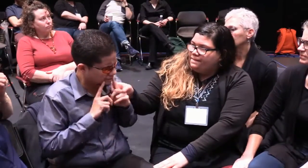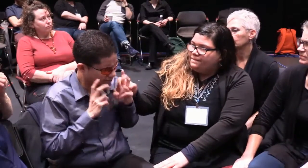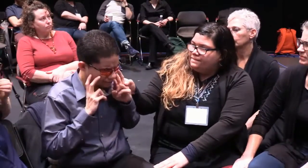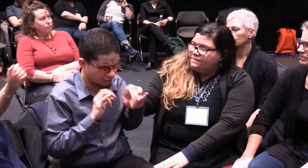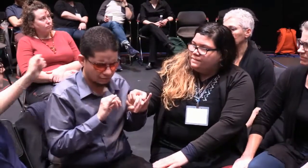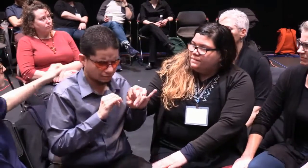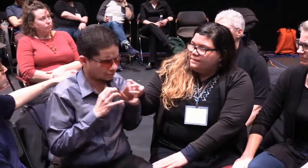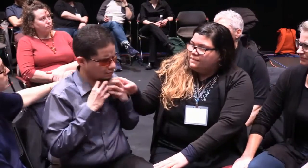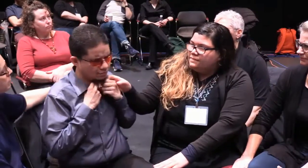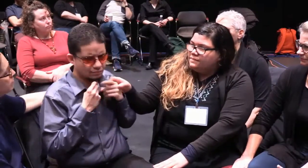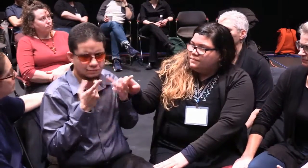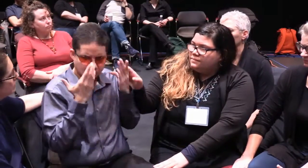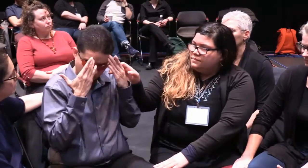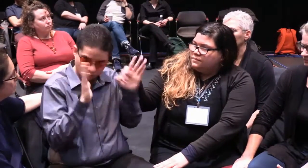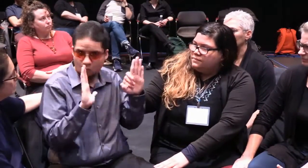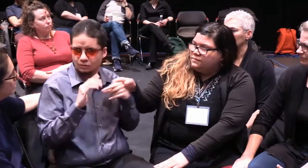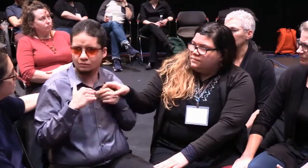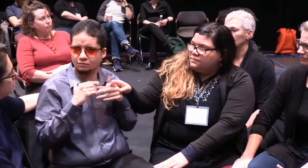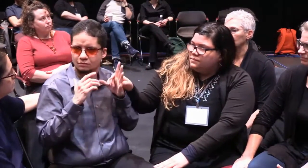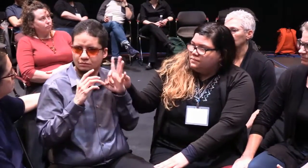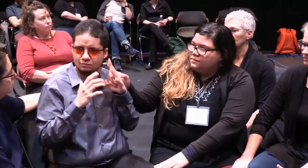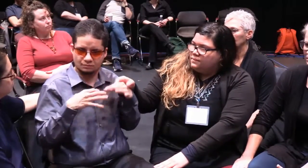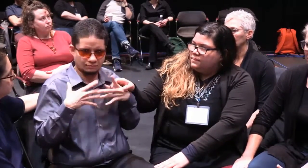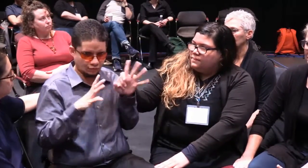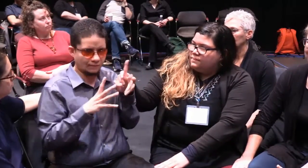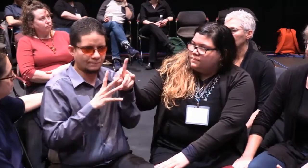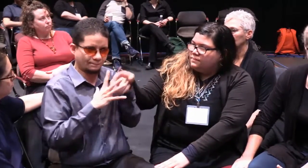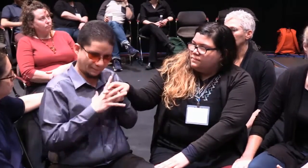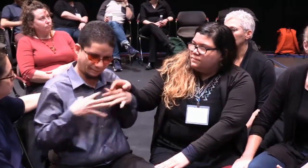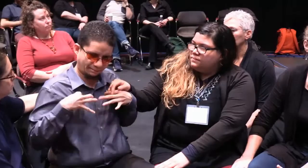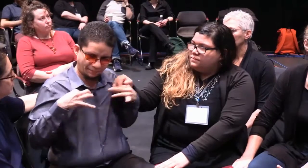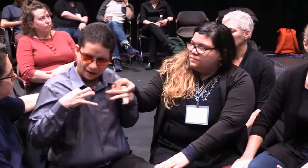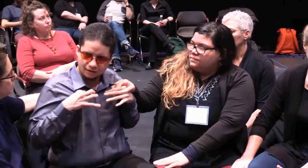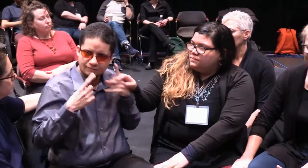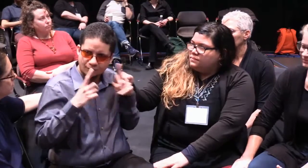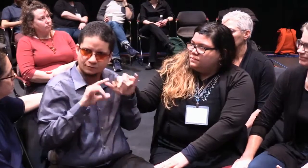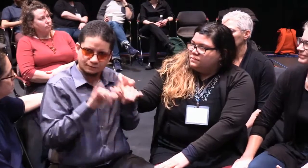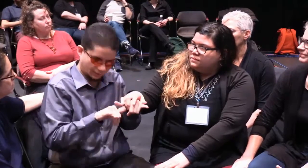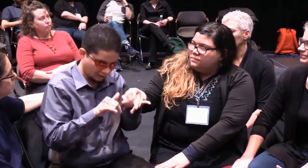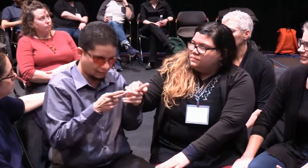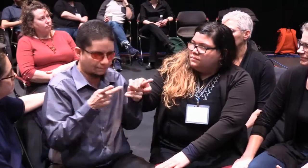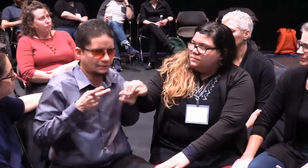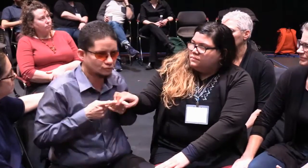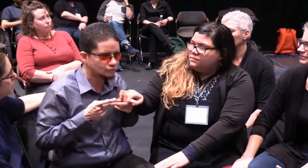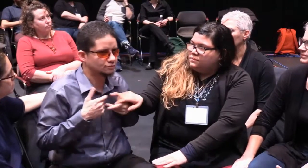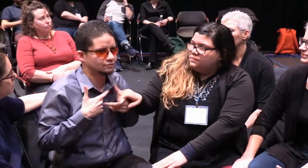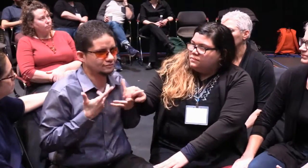And, you know, the director was caught off guard that a Deaf-Blind person was showing up for an audition.